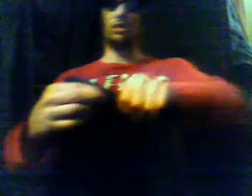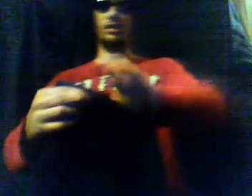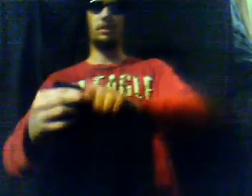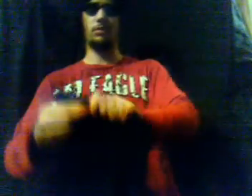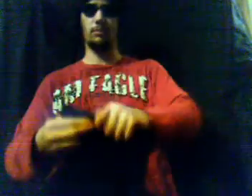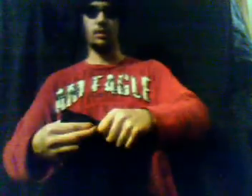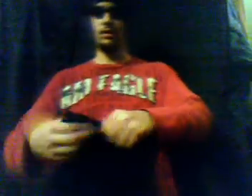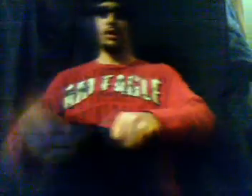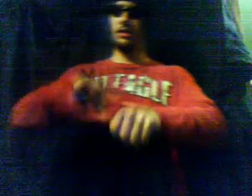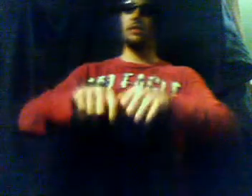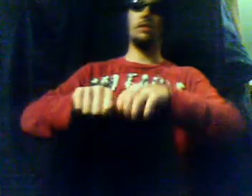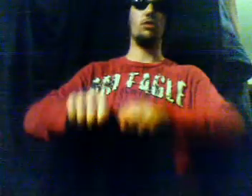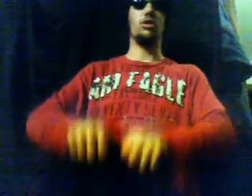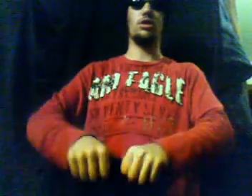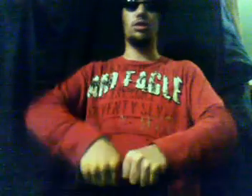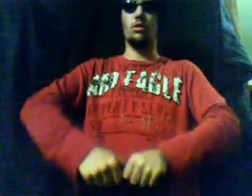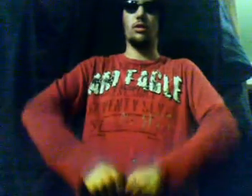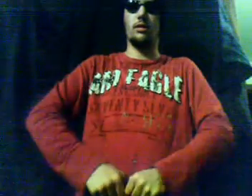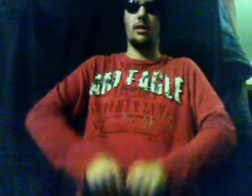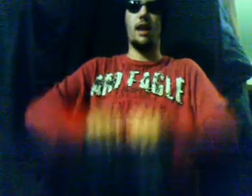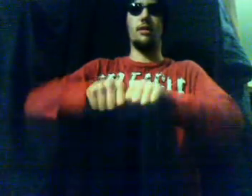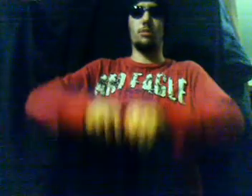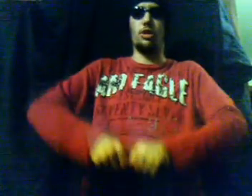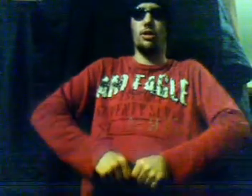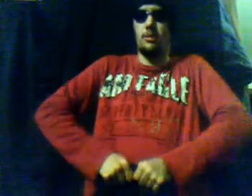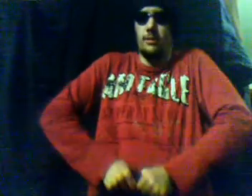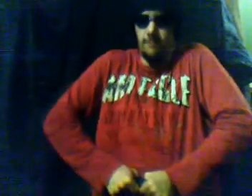And I'm going to just attempt to bend it. I just used the shirt, though, to add some cushion.